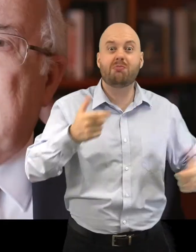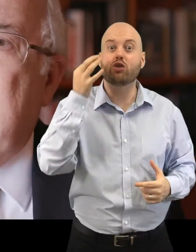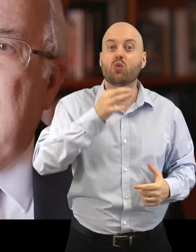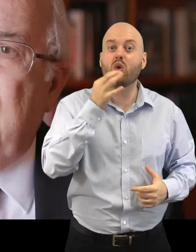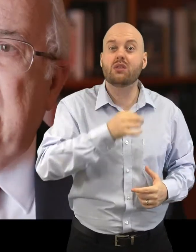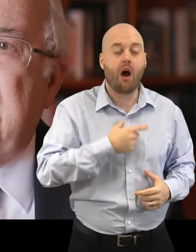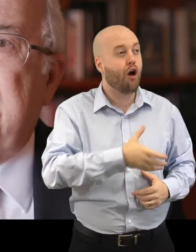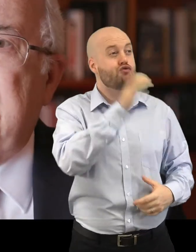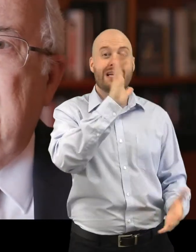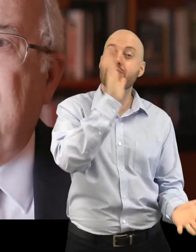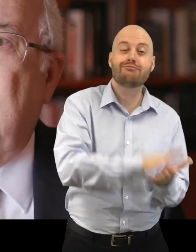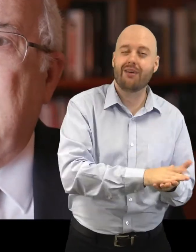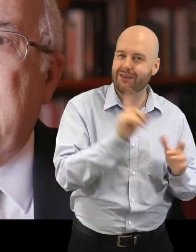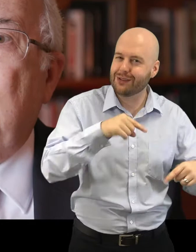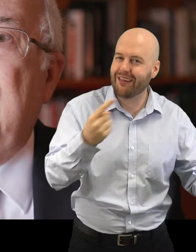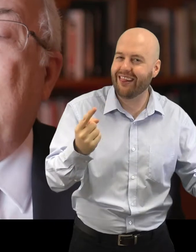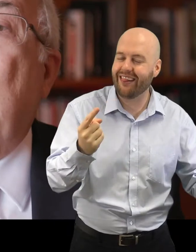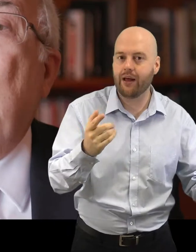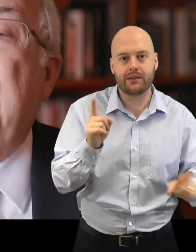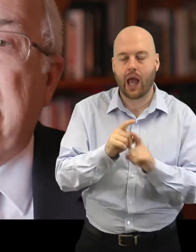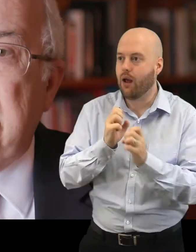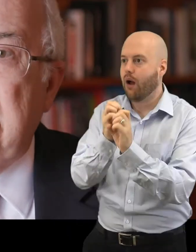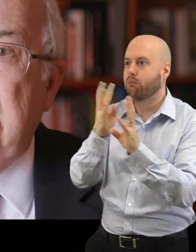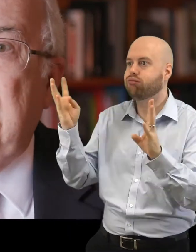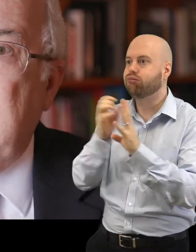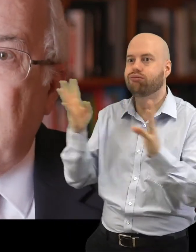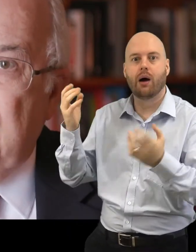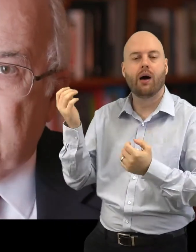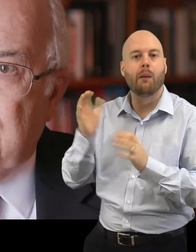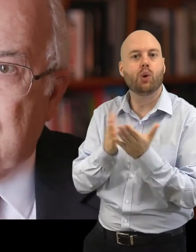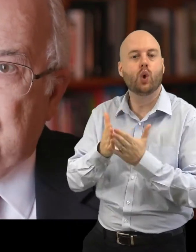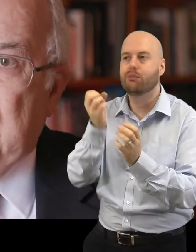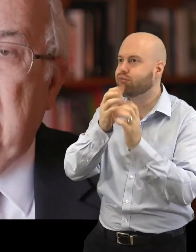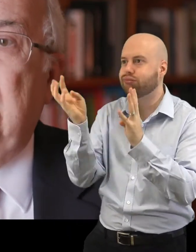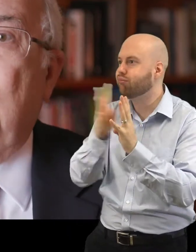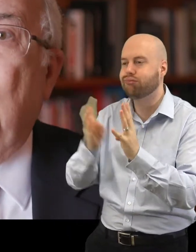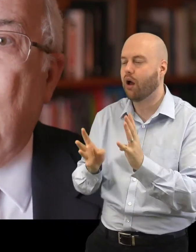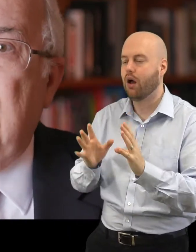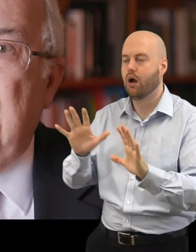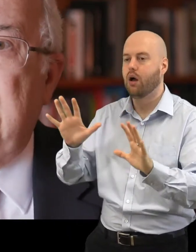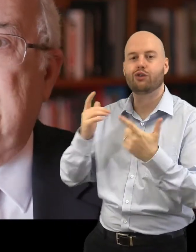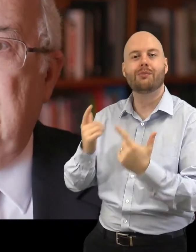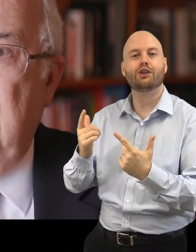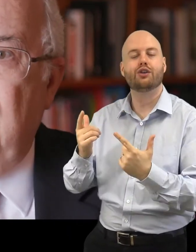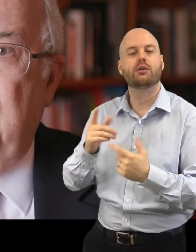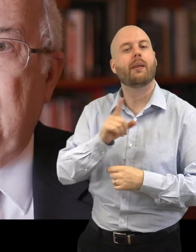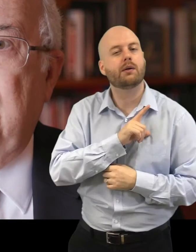So librarians, therefore, are going to have to curate information, to organize information.